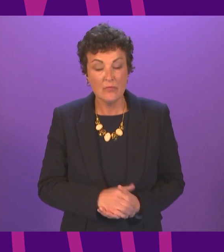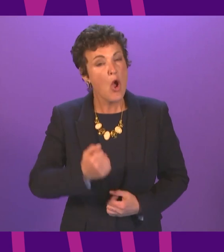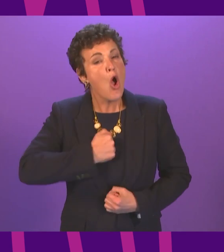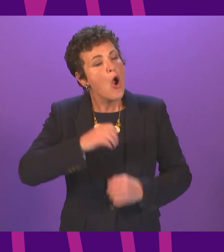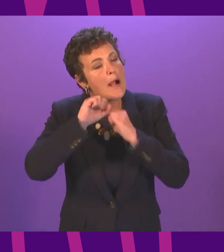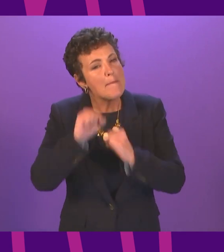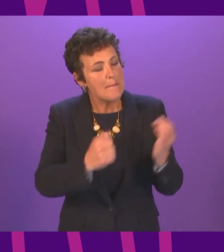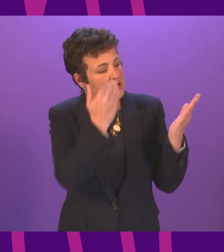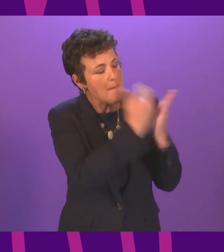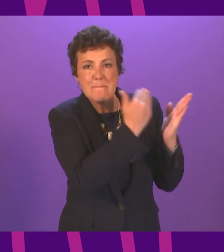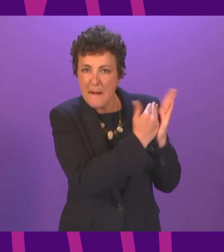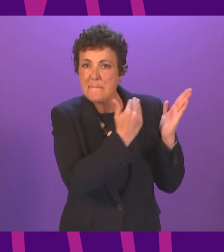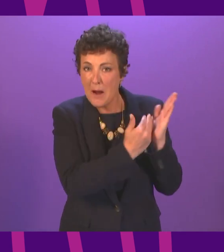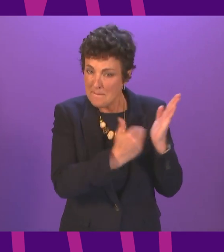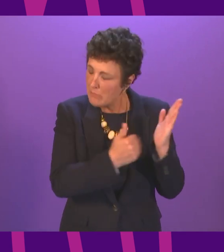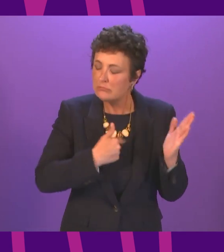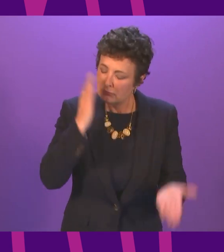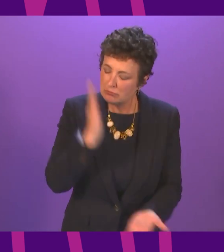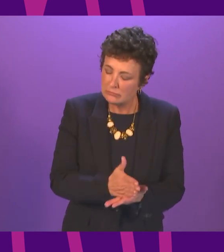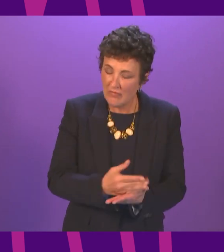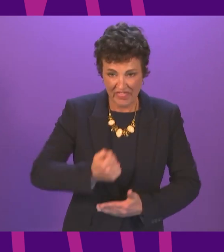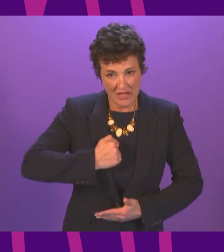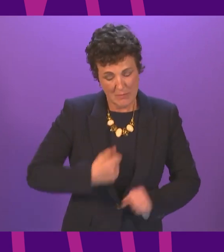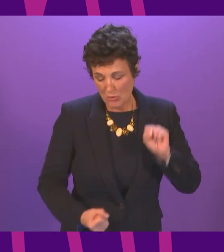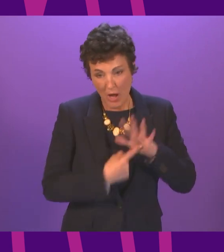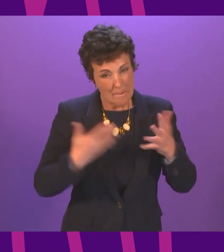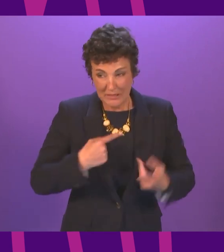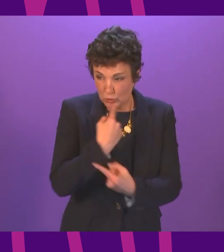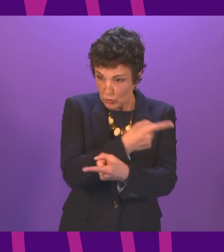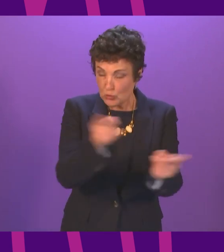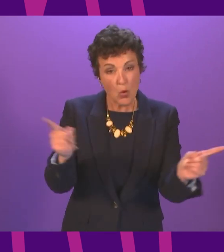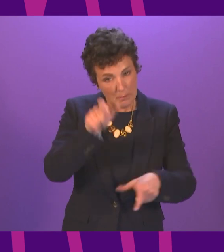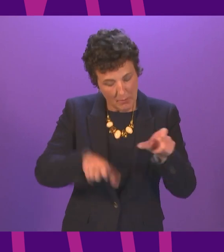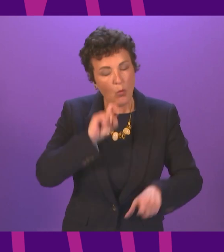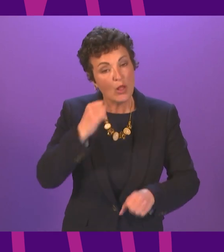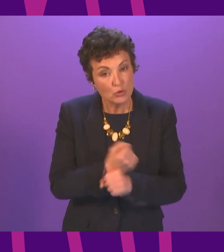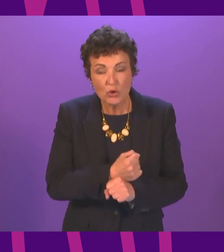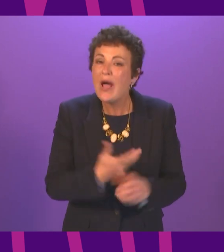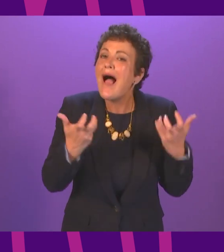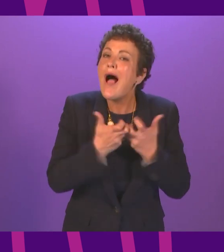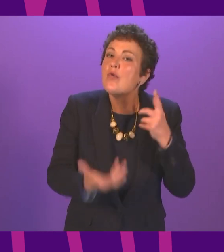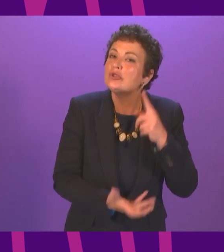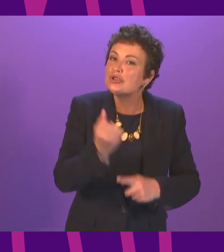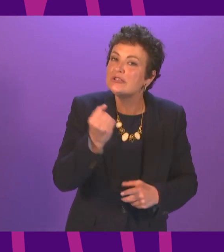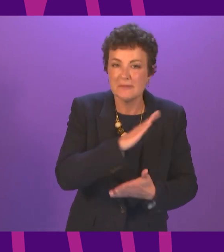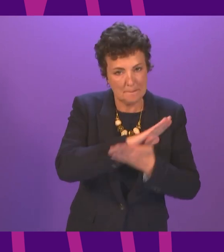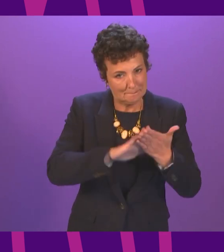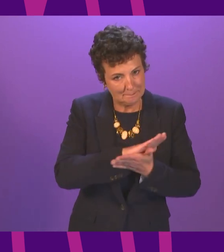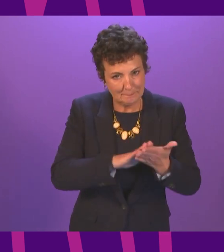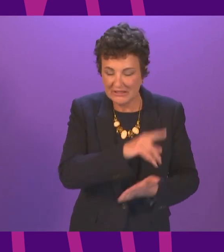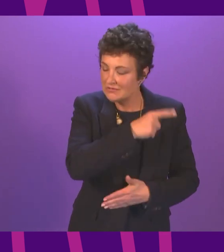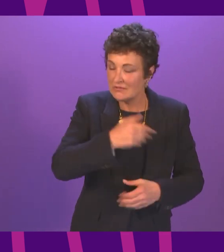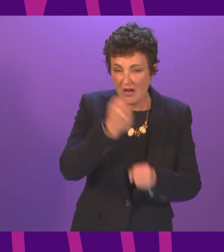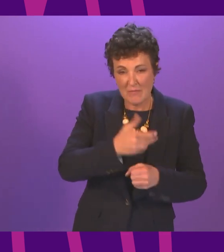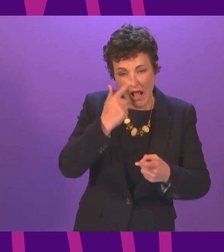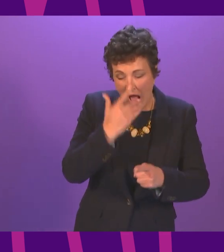commitments that we made to the country is my immediate priority. Achieving that will require the Government to work across boundaries and across sectors.